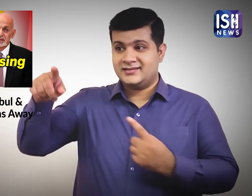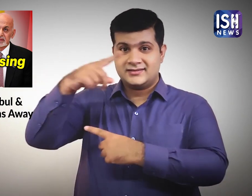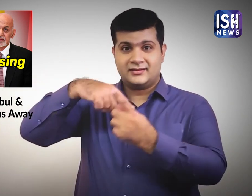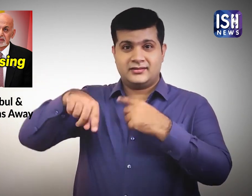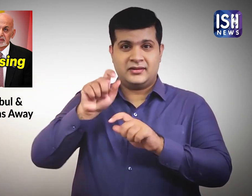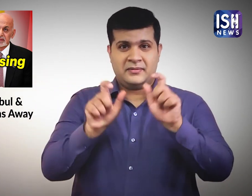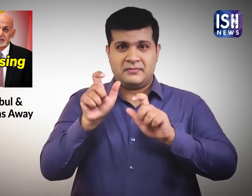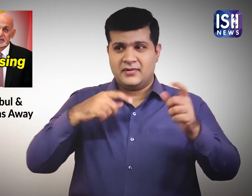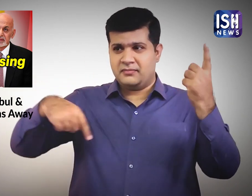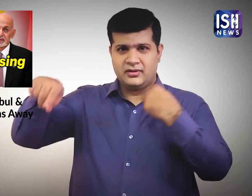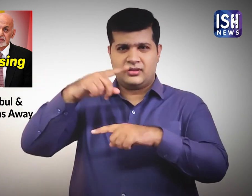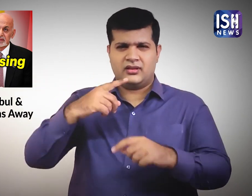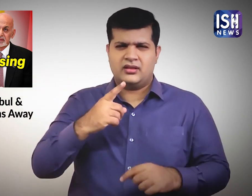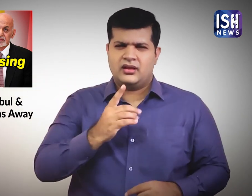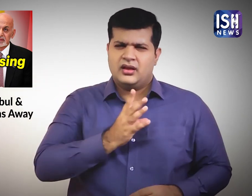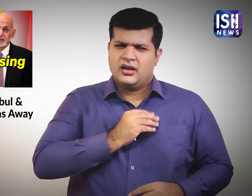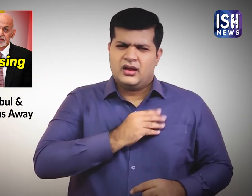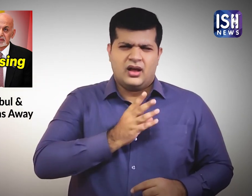Civilians panicked and left their homes.